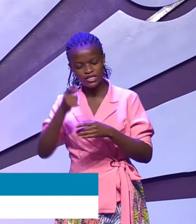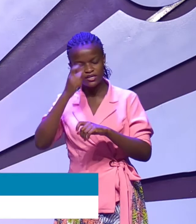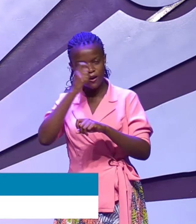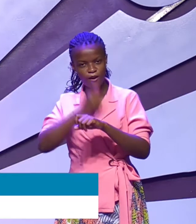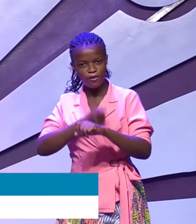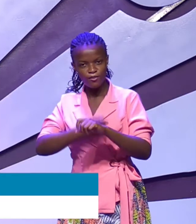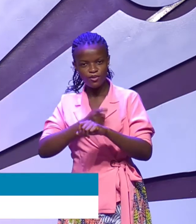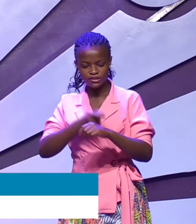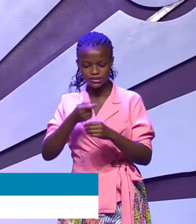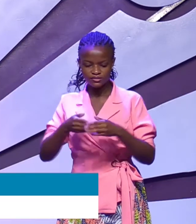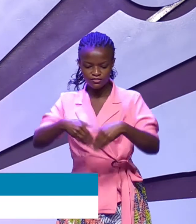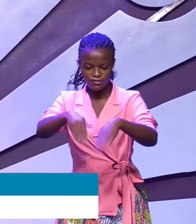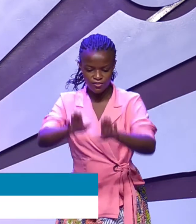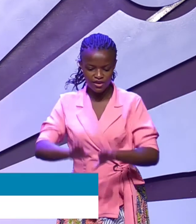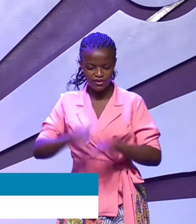in the promised land.